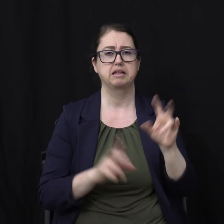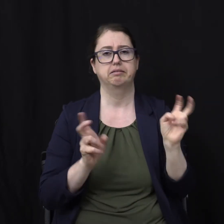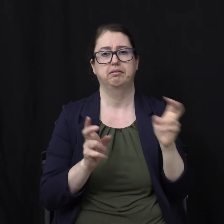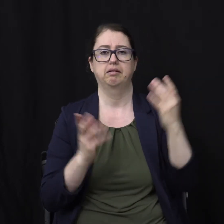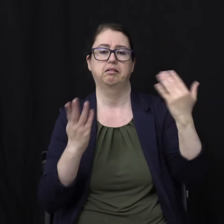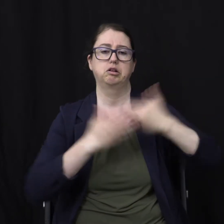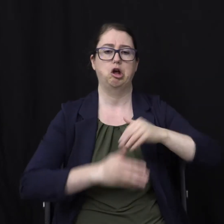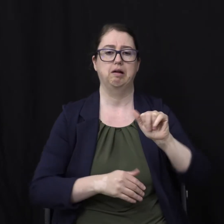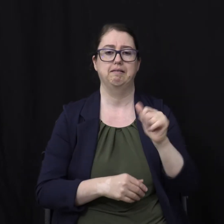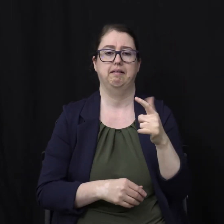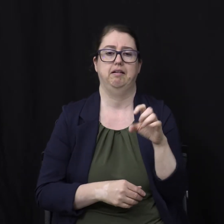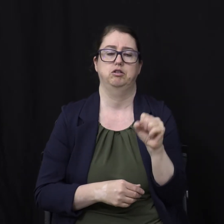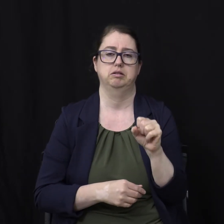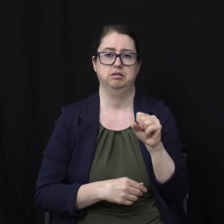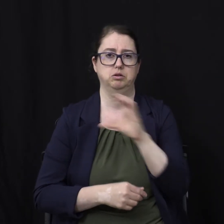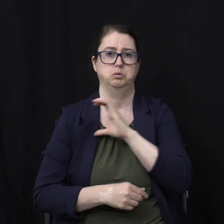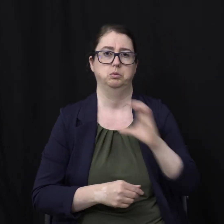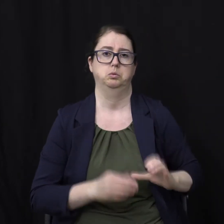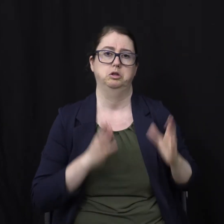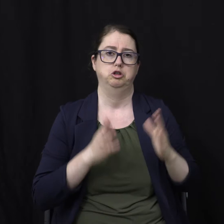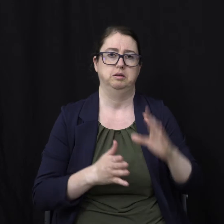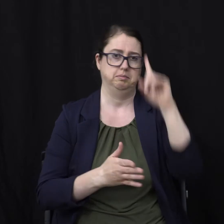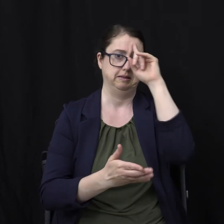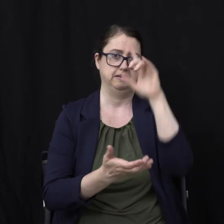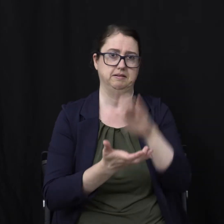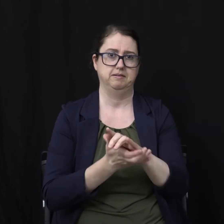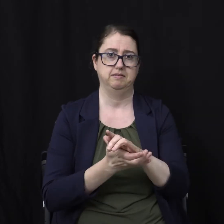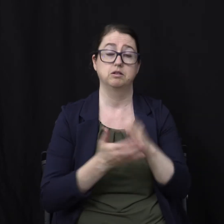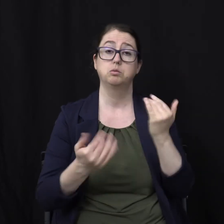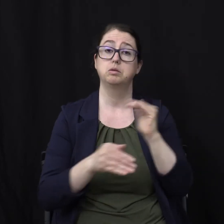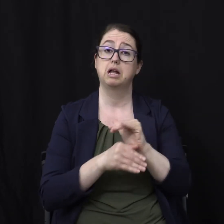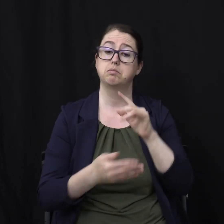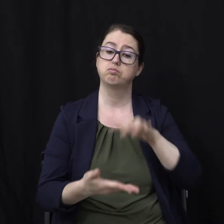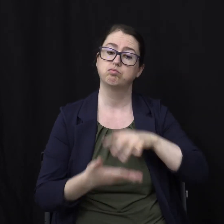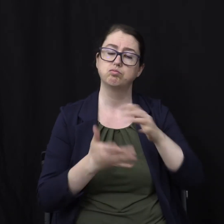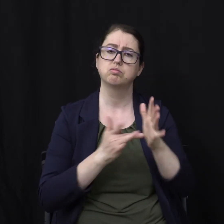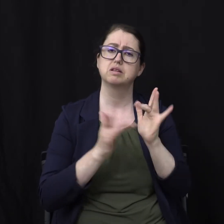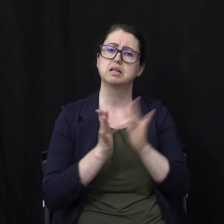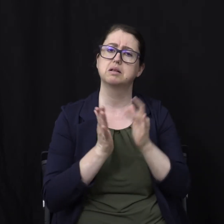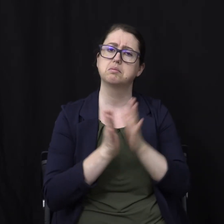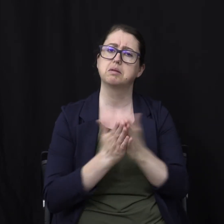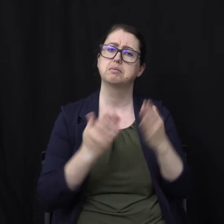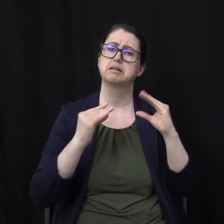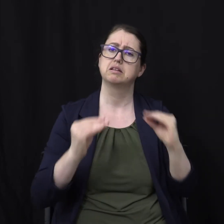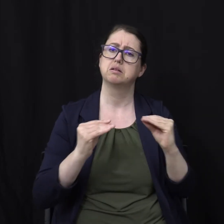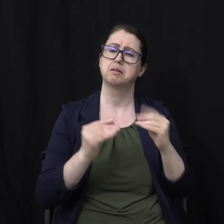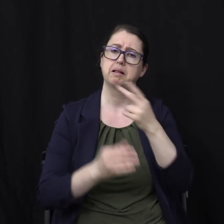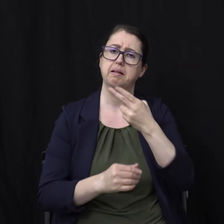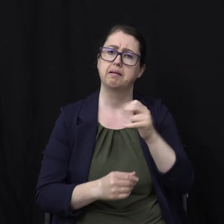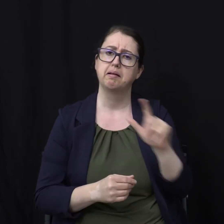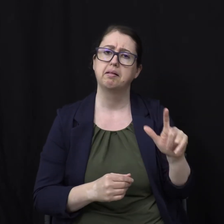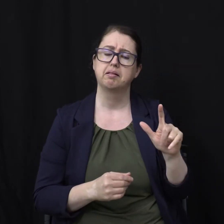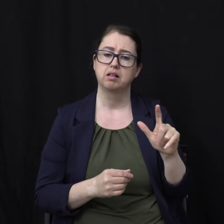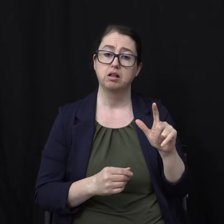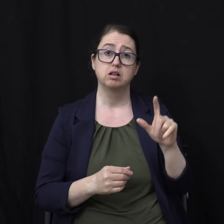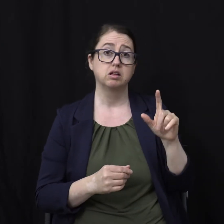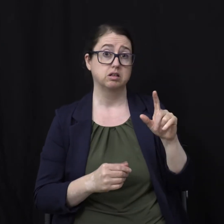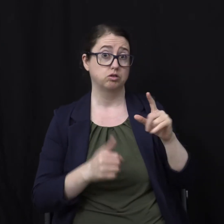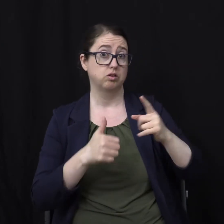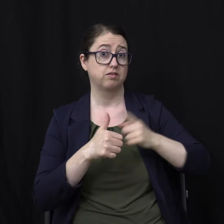Ages Christianity So we're going to study tonight What does the Bible teach about hell Where is hell Is going to be question number